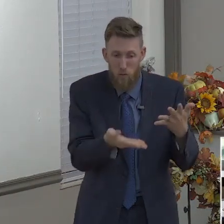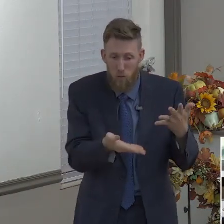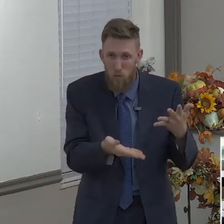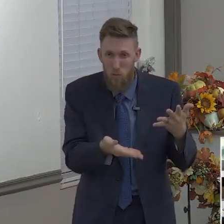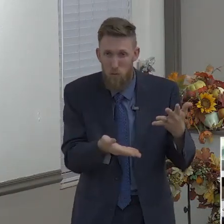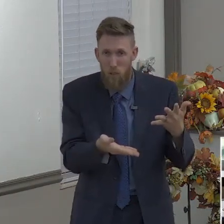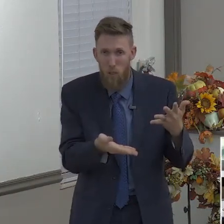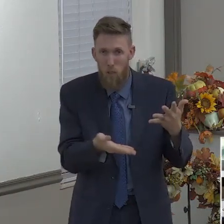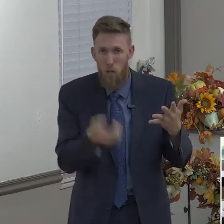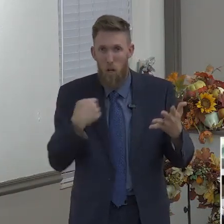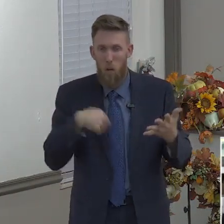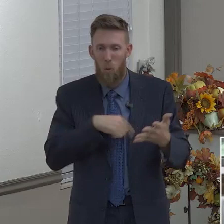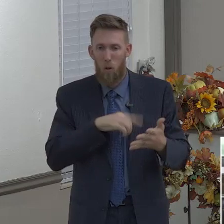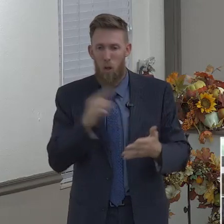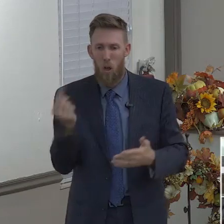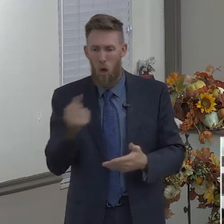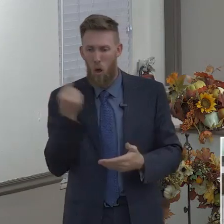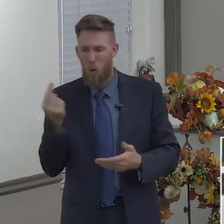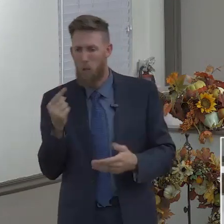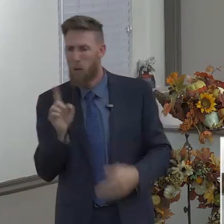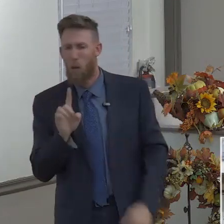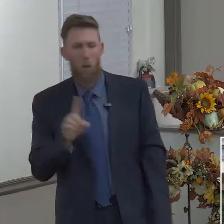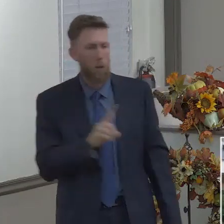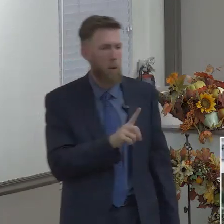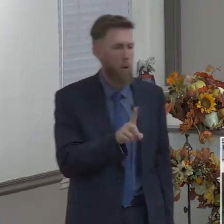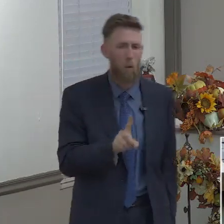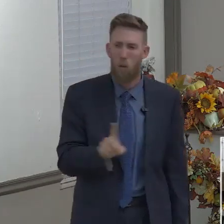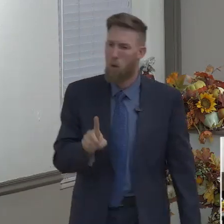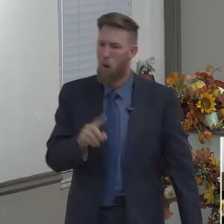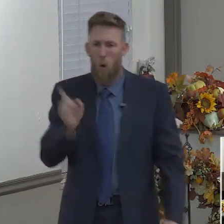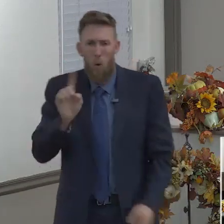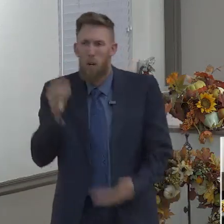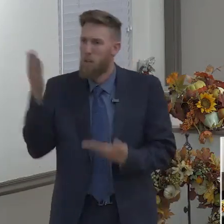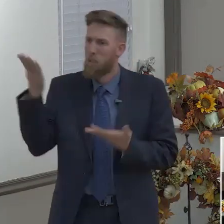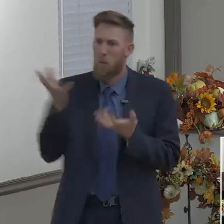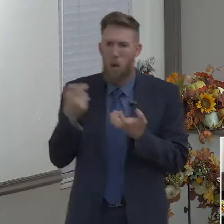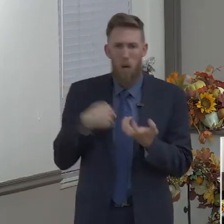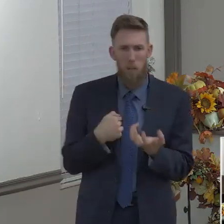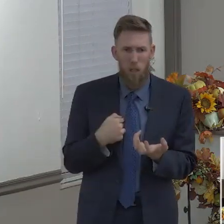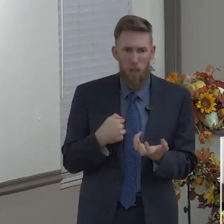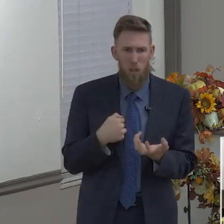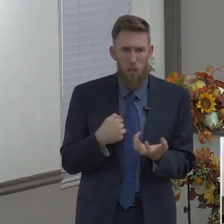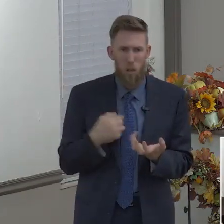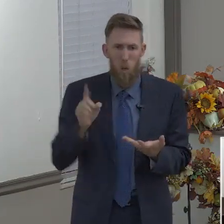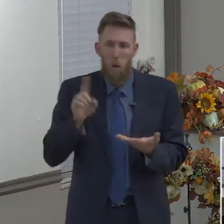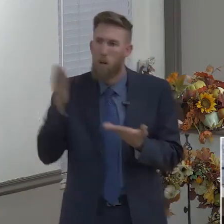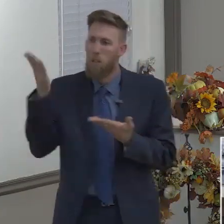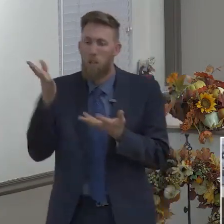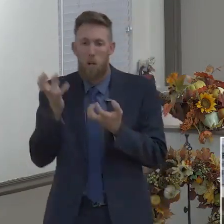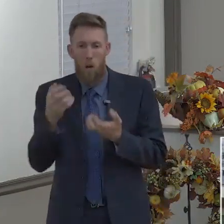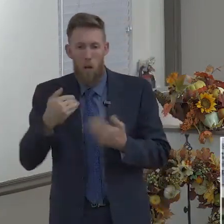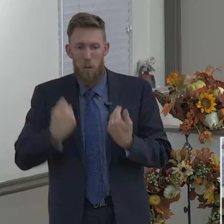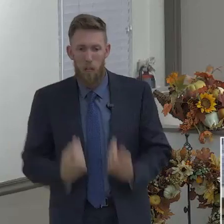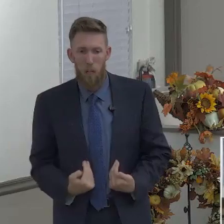for my life. Well, I just don't understand what's going on. I mean, should I do this? Should I do this? Should I do that?